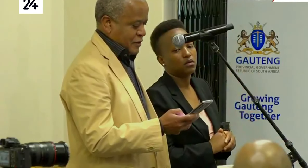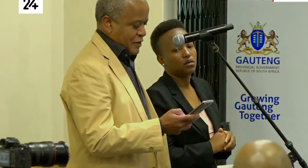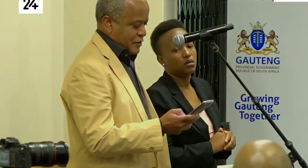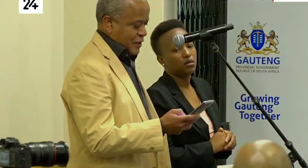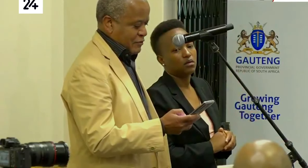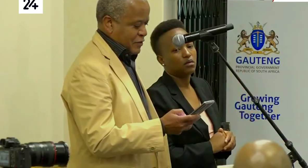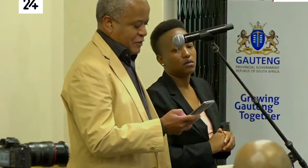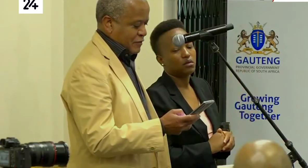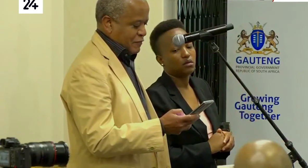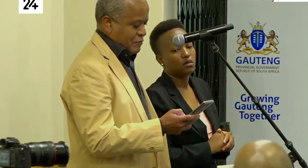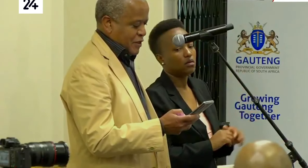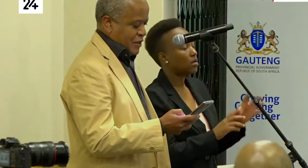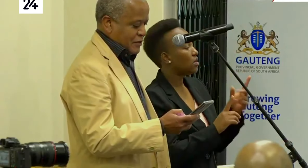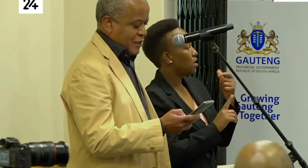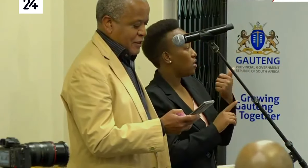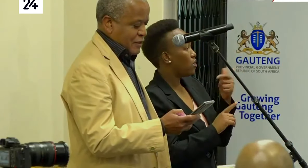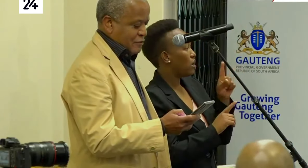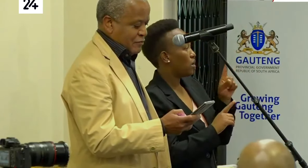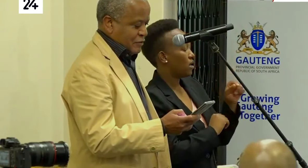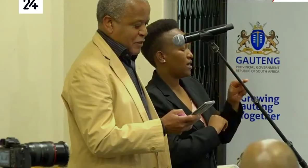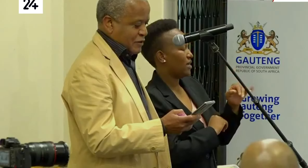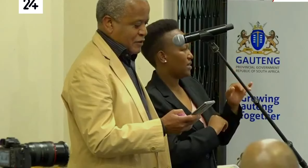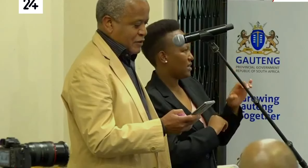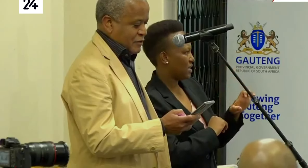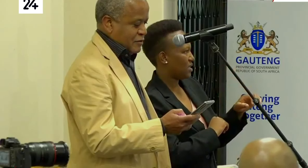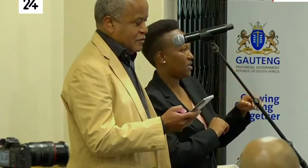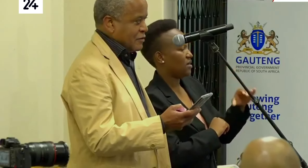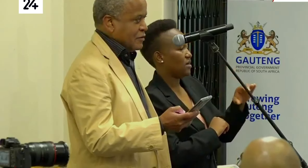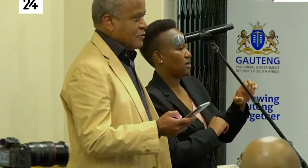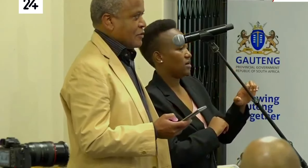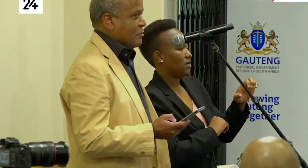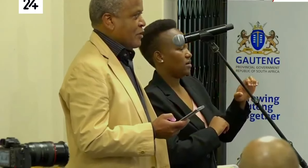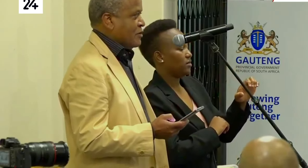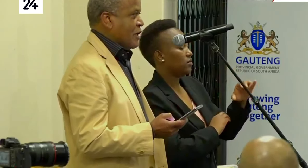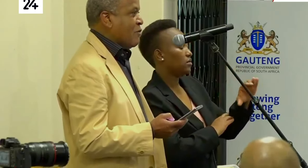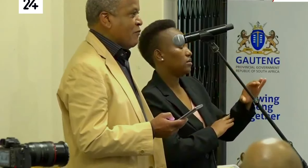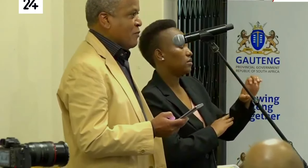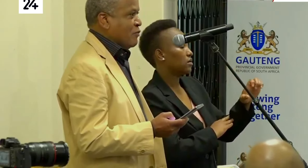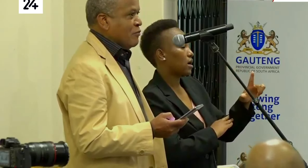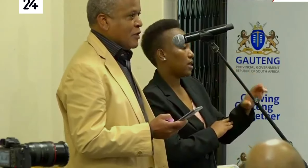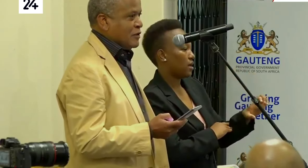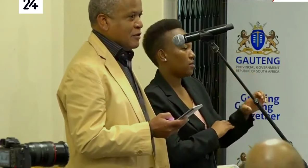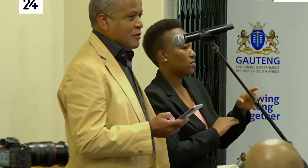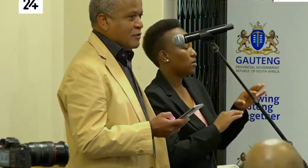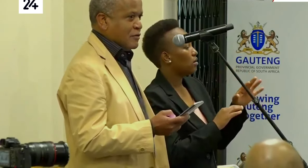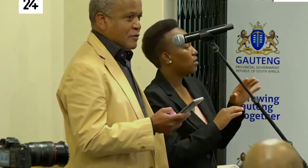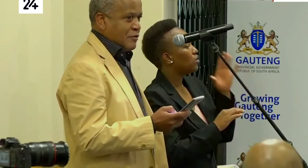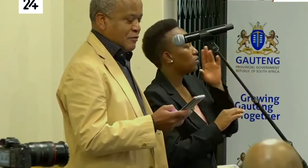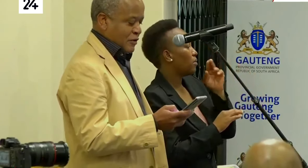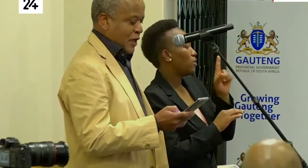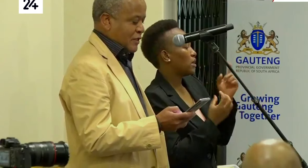there's another question from Nick which basically talks about a number of people who are still